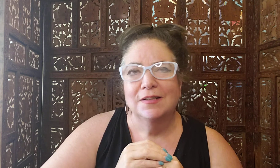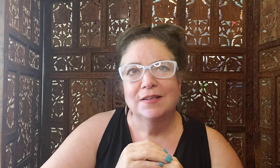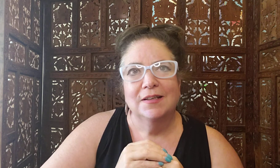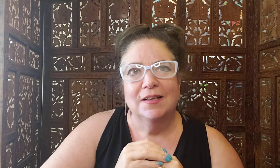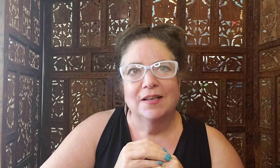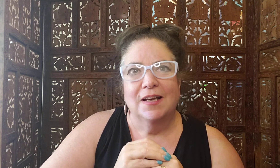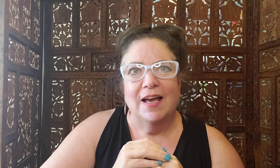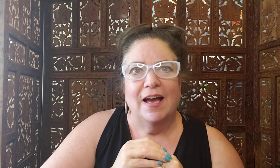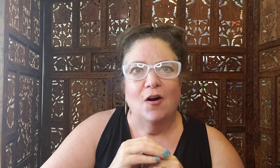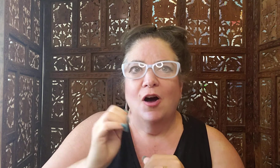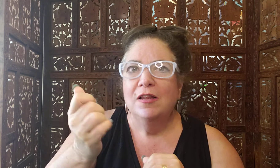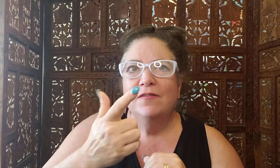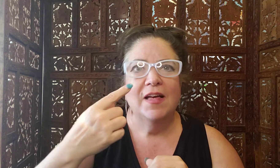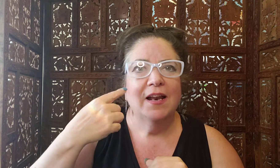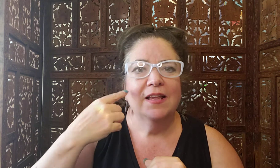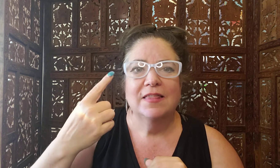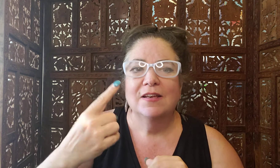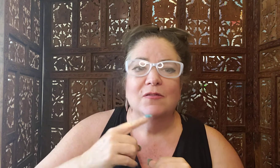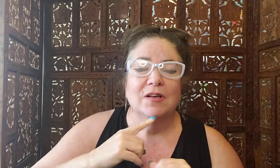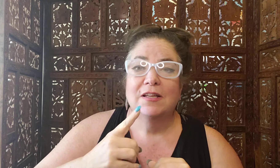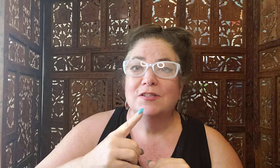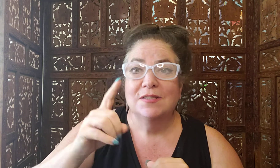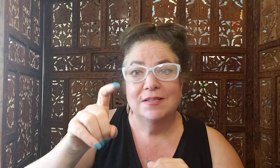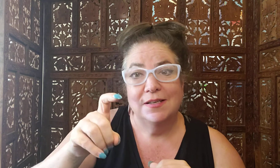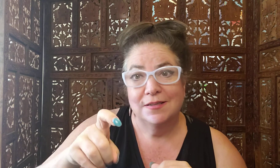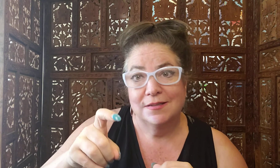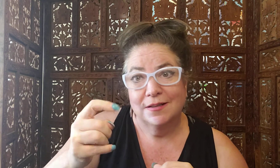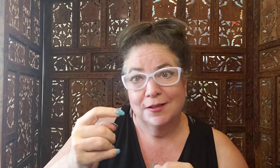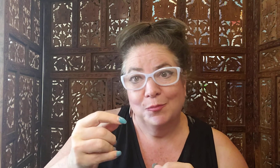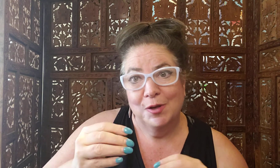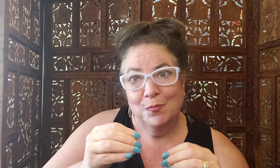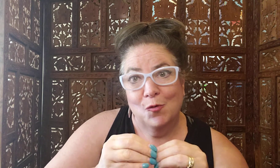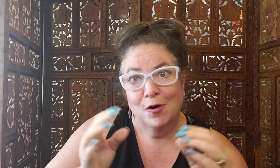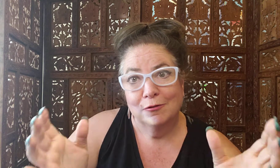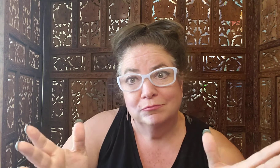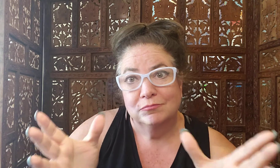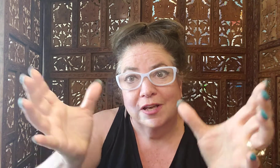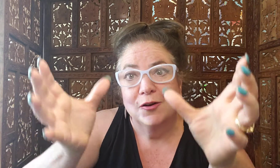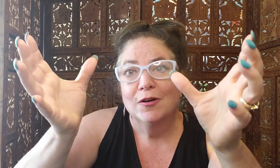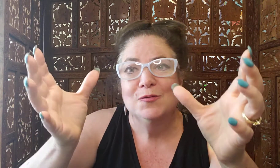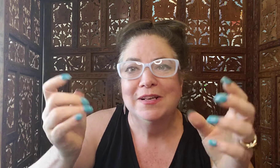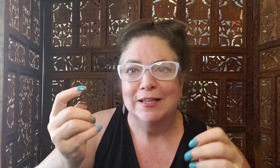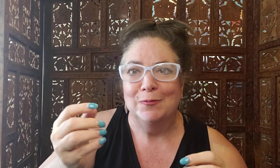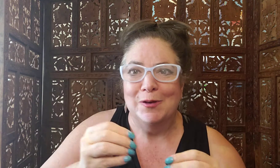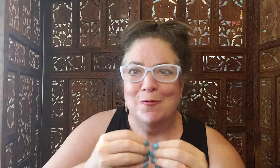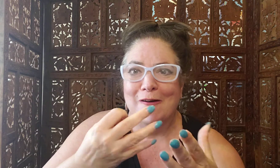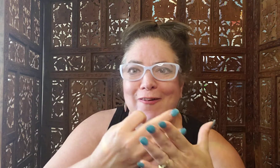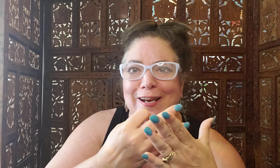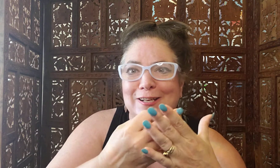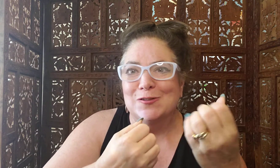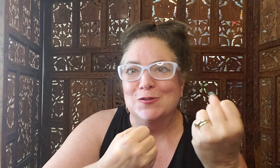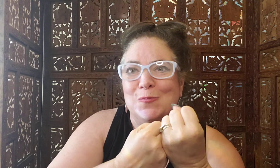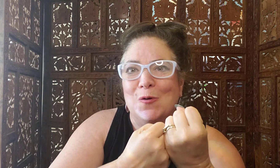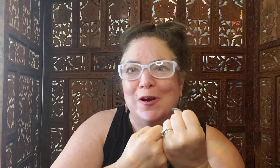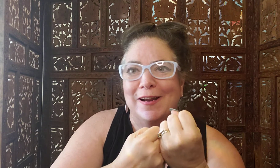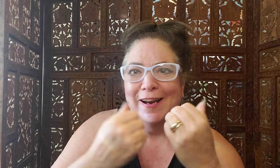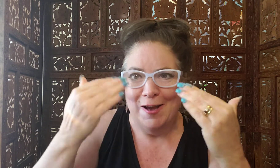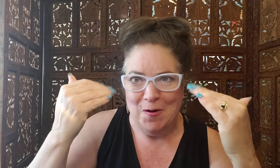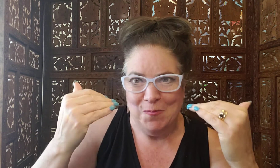all of that I think really just needs a little bit more encouragement, a little bit more financial support. And I hope